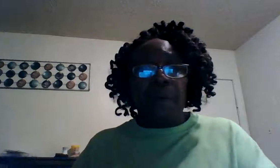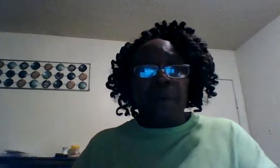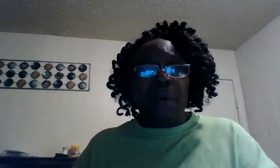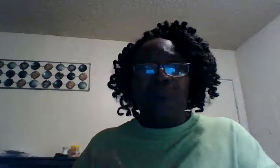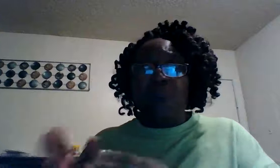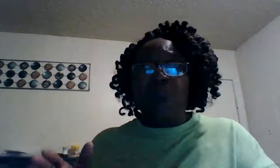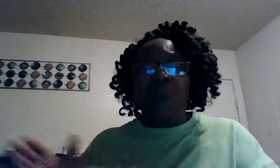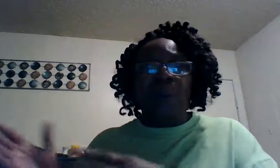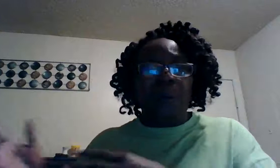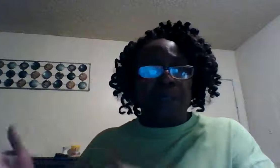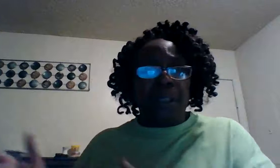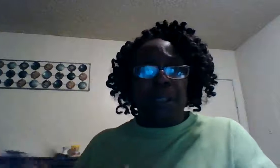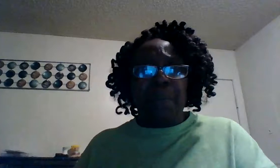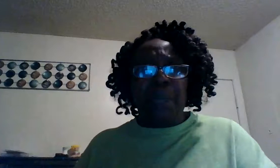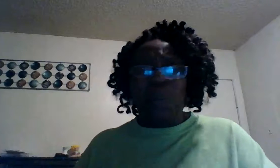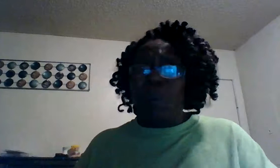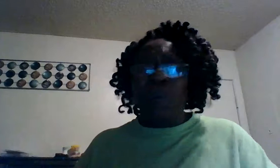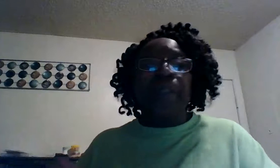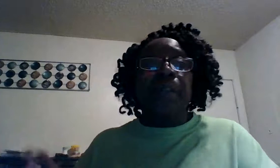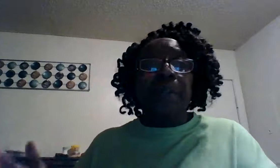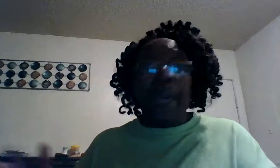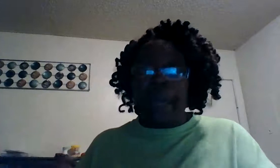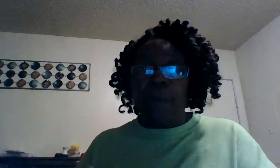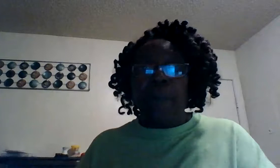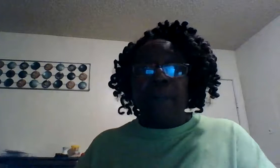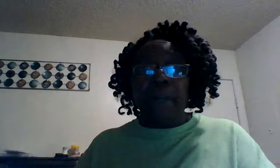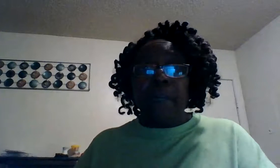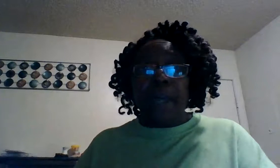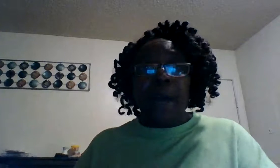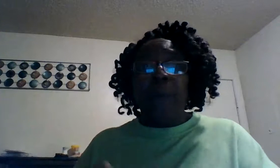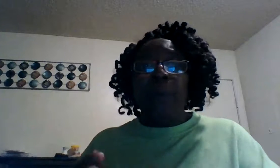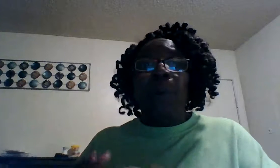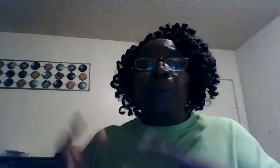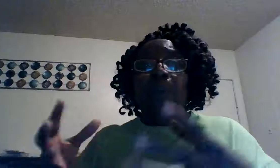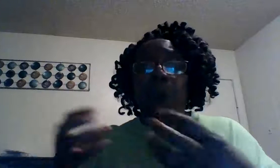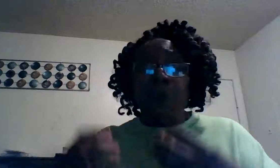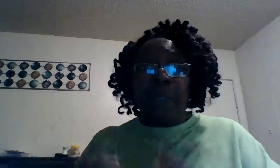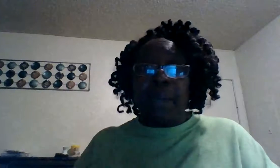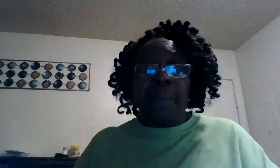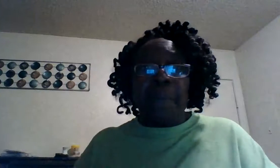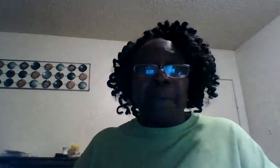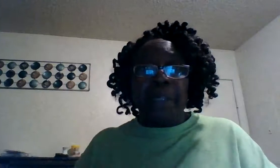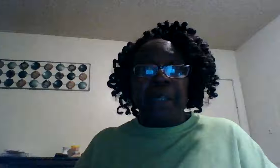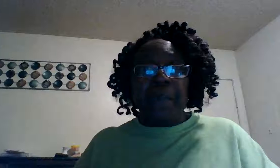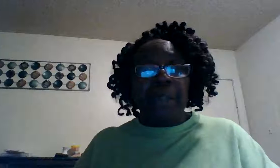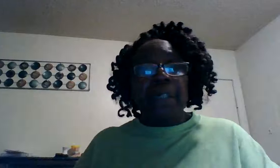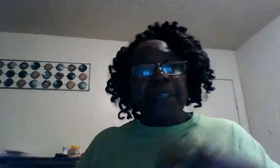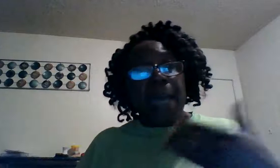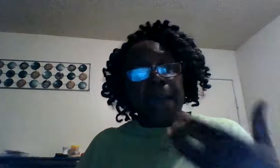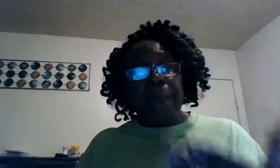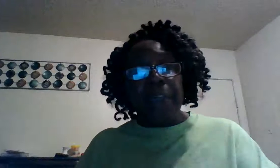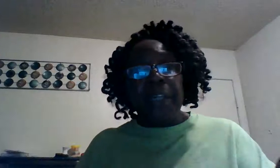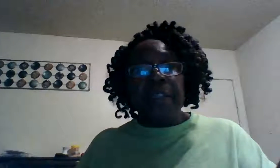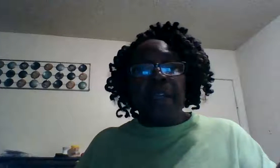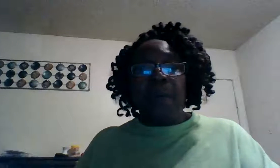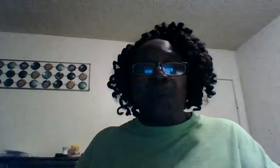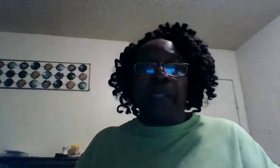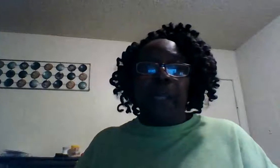woe unto them and woe is a bad word i wouldn't want a woe to come up on me because i'll offend one of